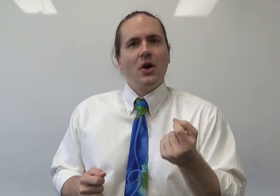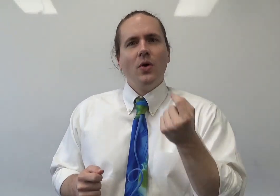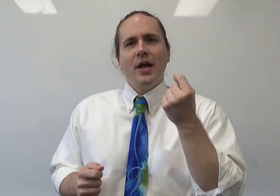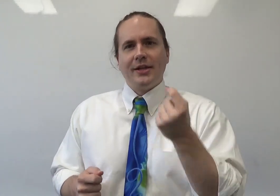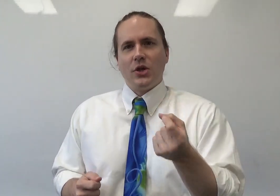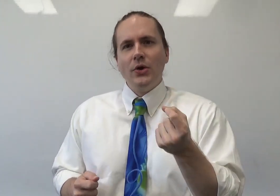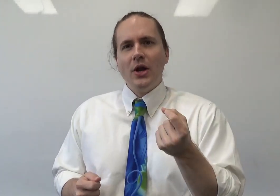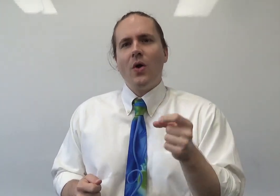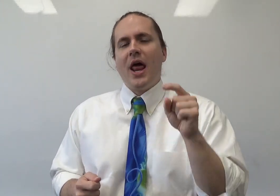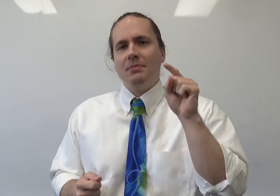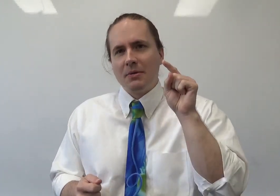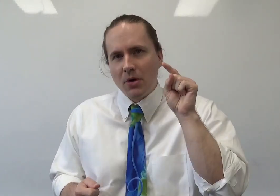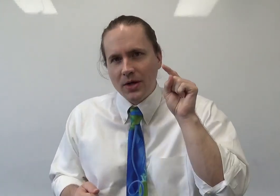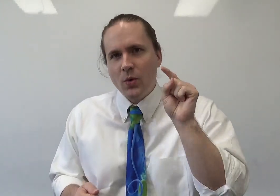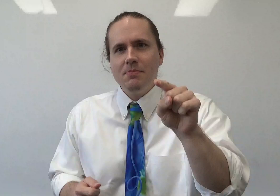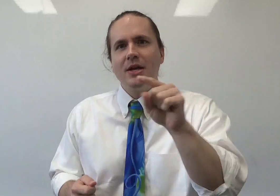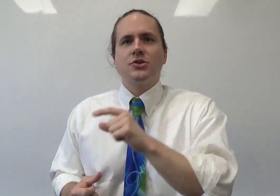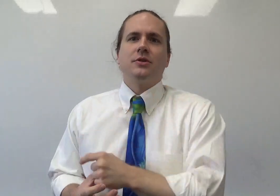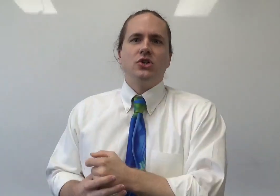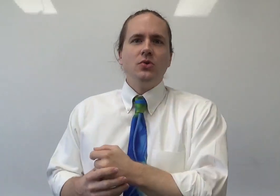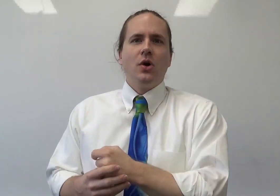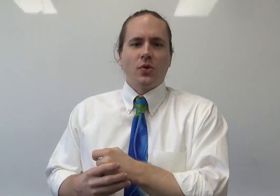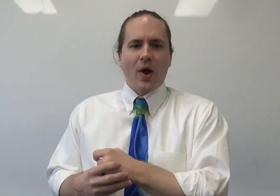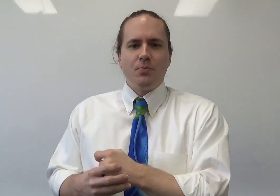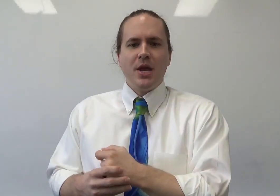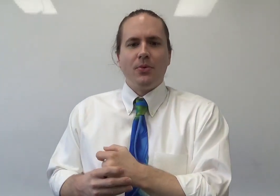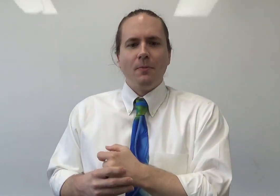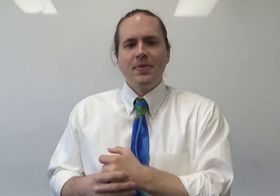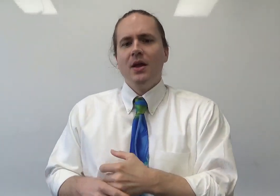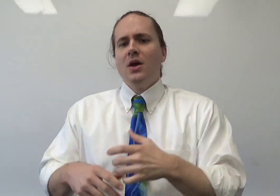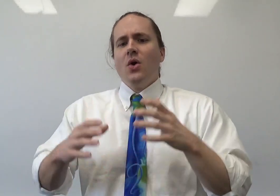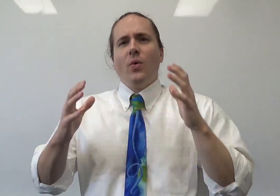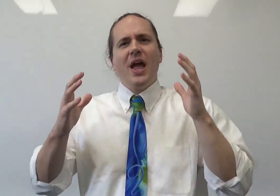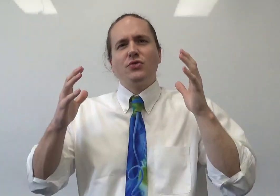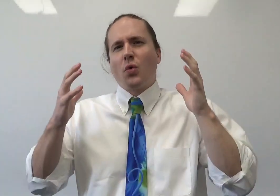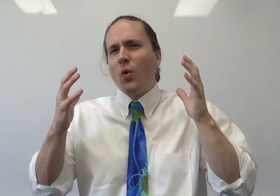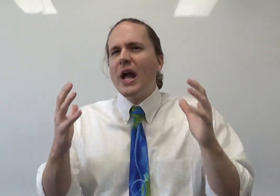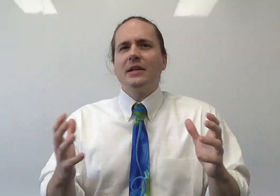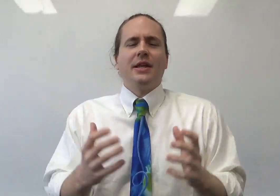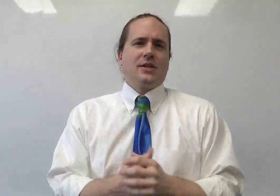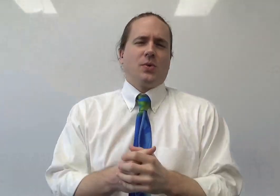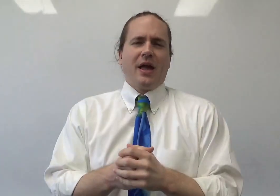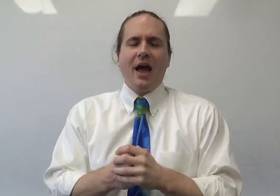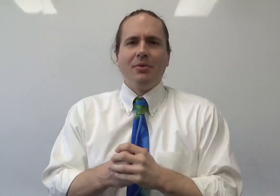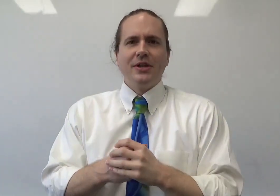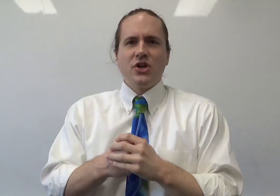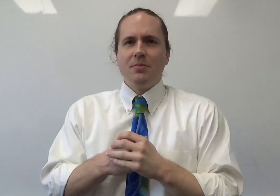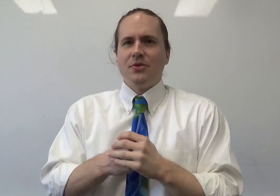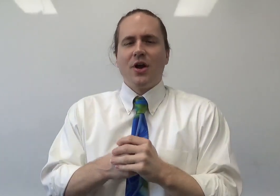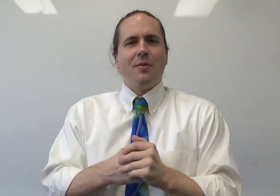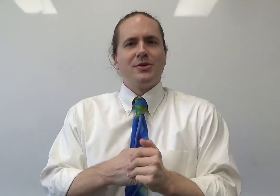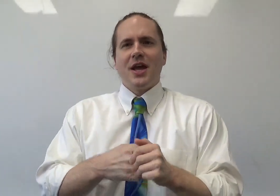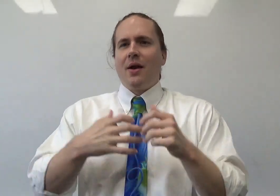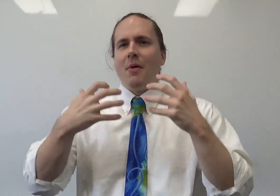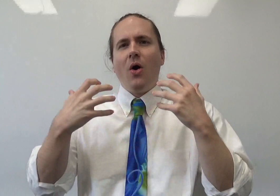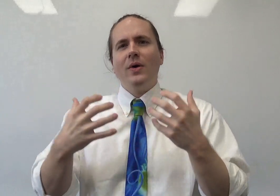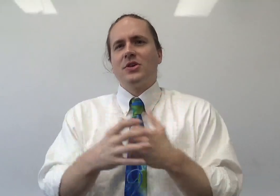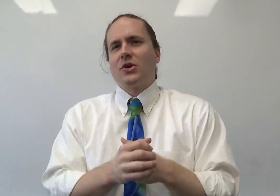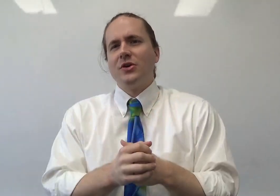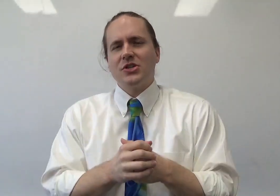know, it's who you know, and at McMurray, we make sure that you know the right people. We have great links with the Abilene Chamber of Commerce, and I'm always encouraging